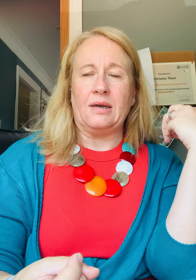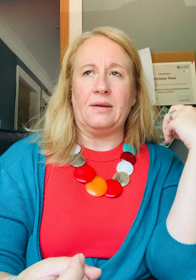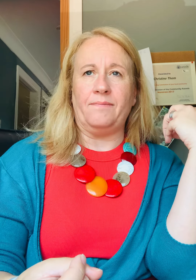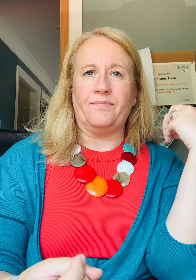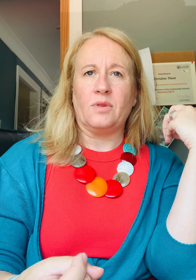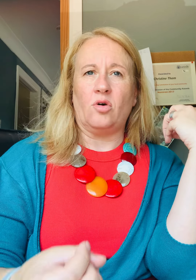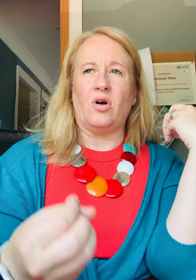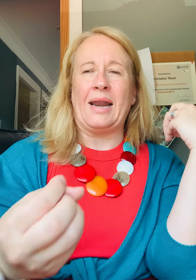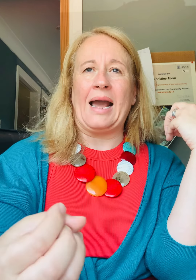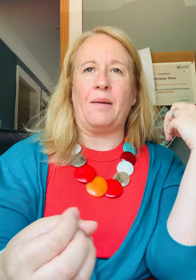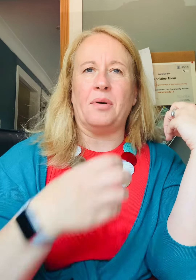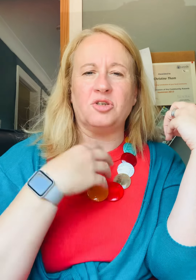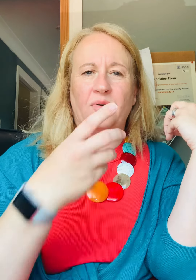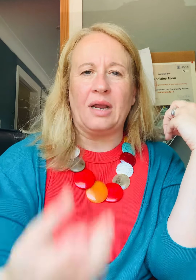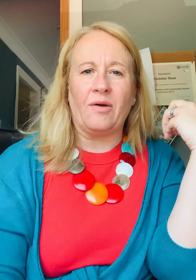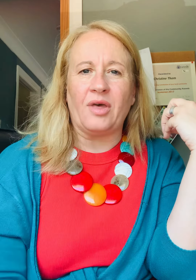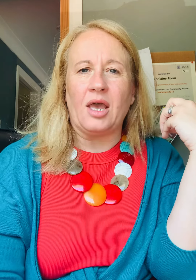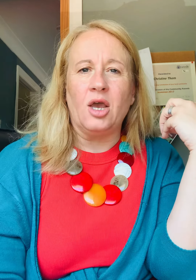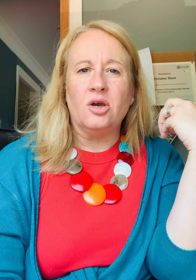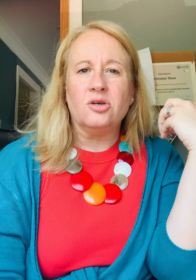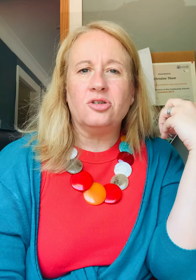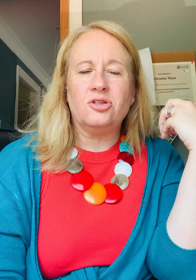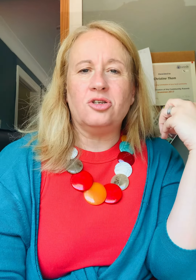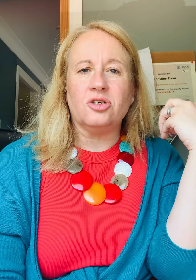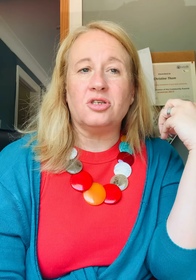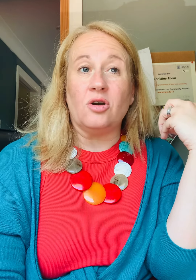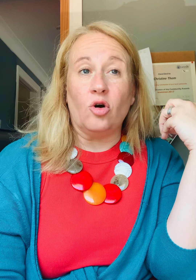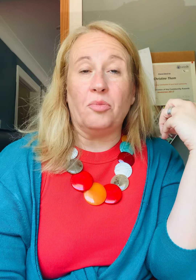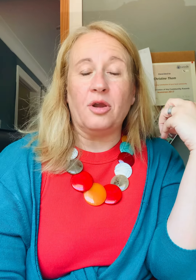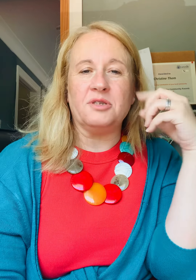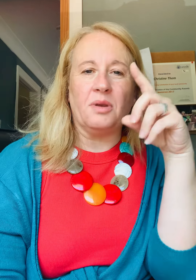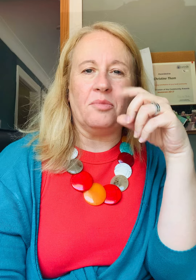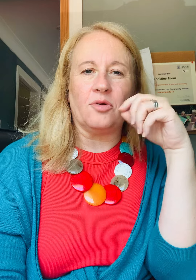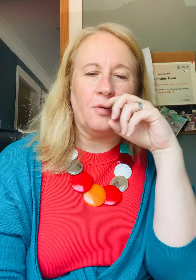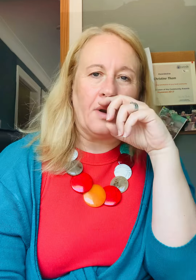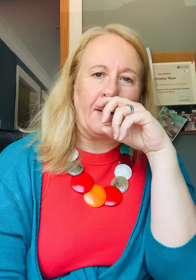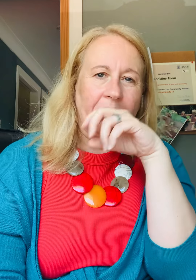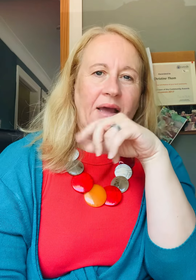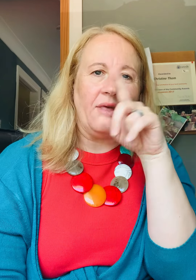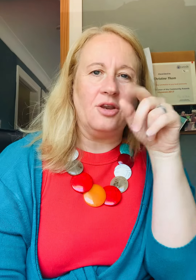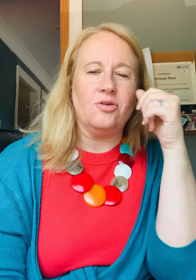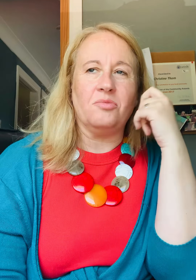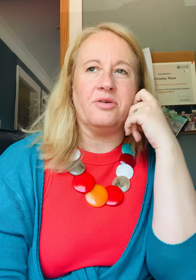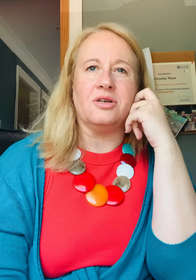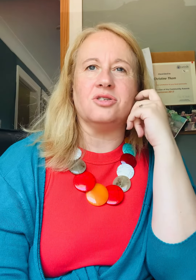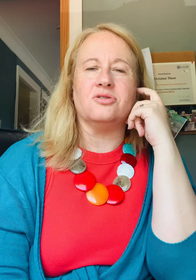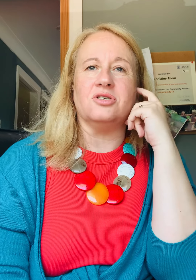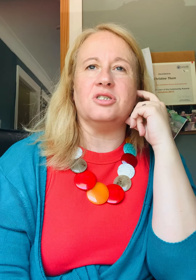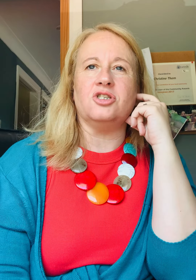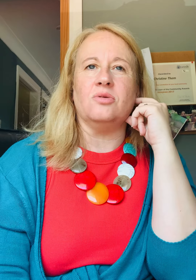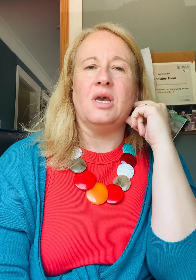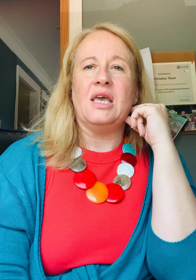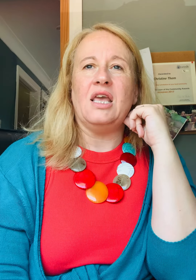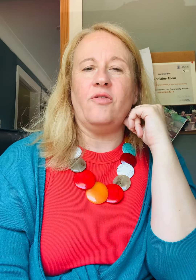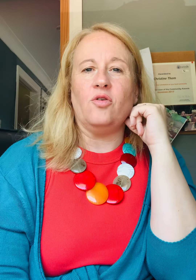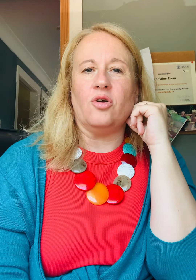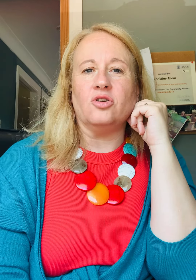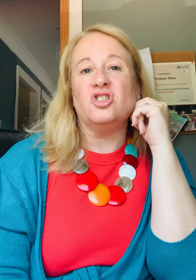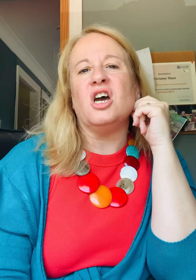or an app, I'll just point out there, just all appointments being booked through one app and then you could be credit scored as to if you're a good 10